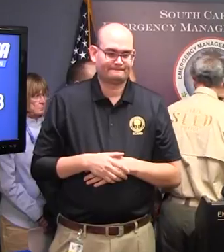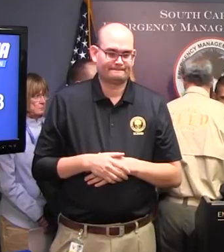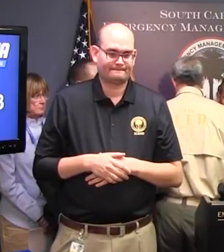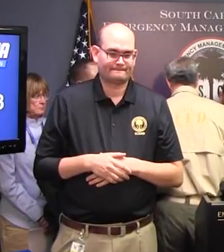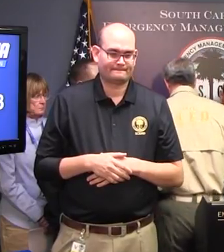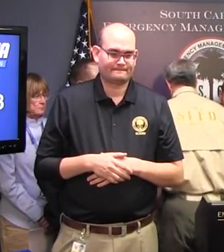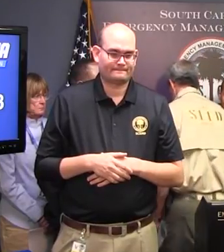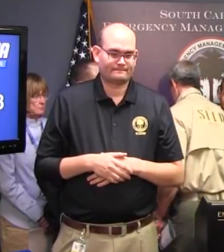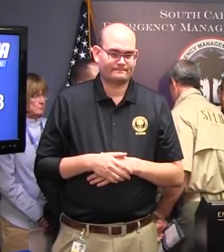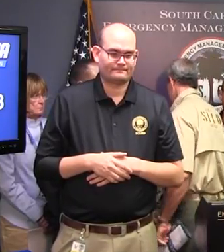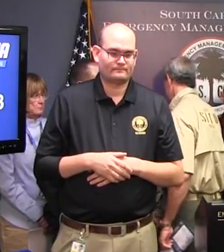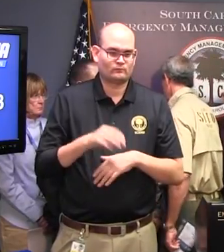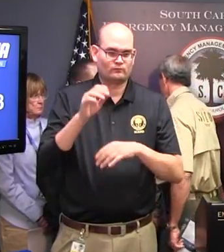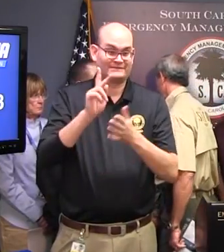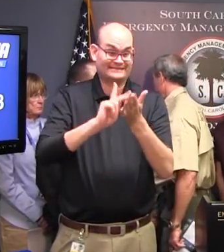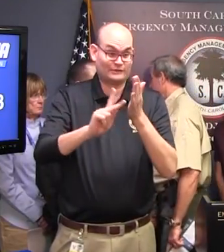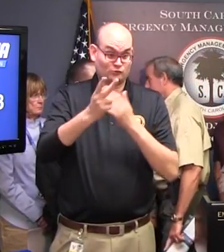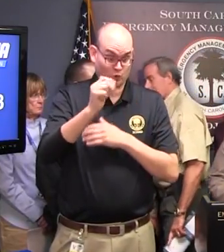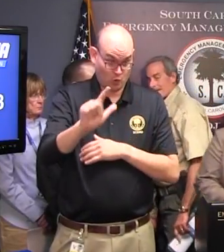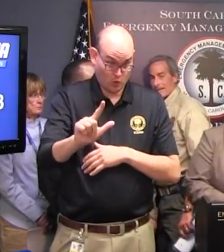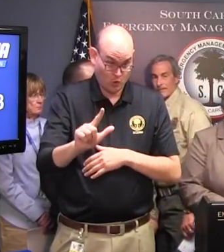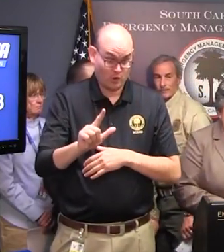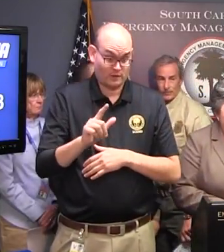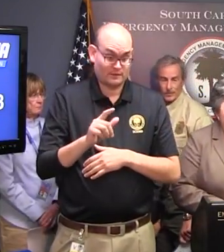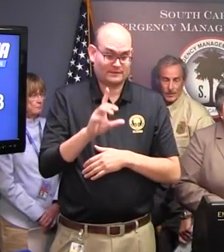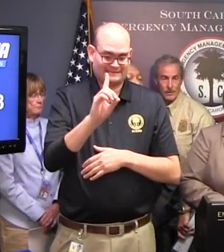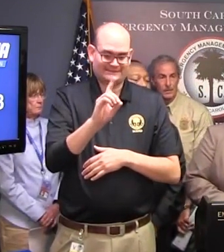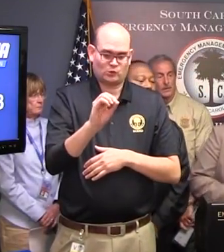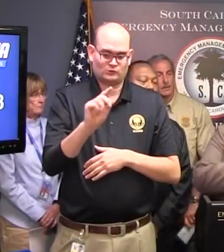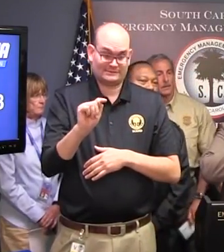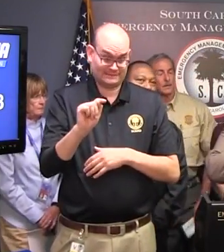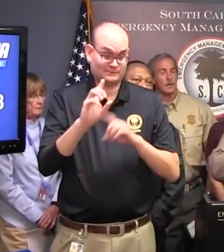Secretary Hall, Department of Transportation. Thank you, Governor.